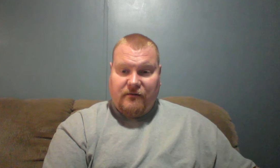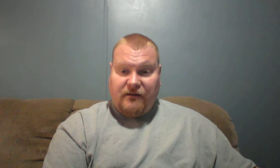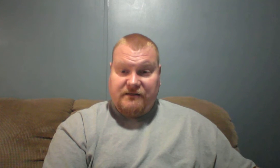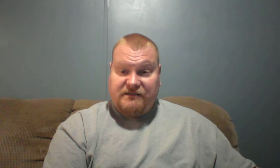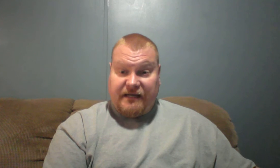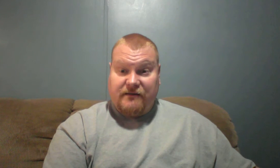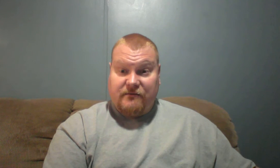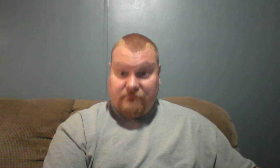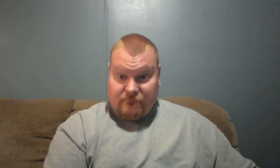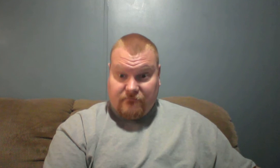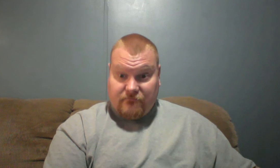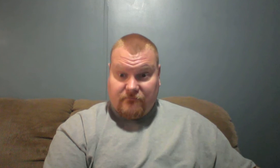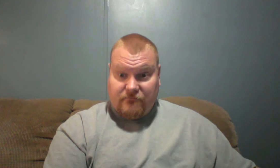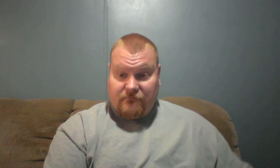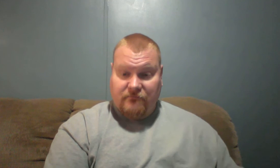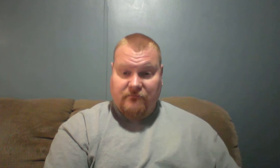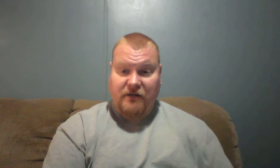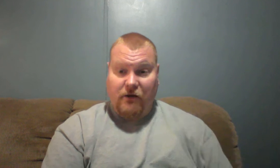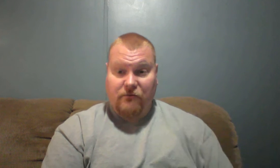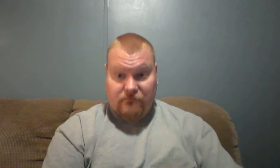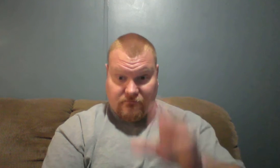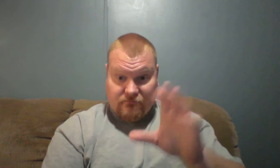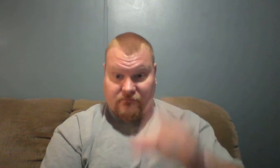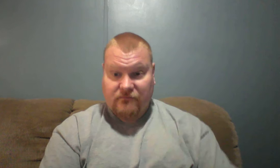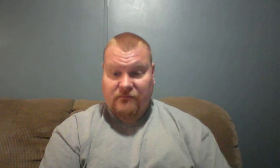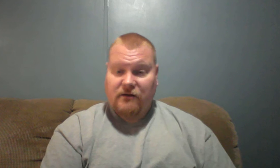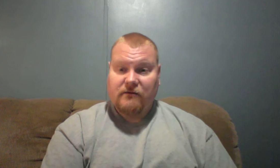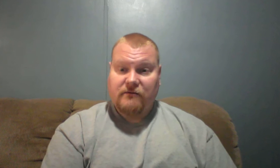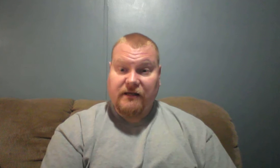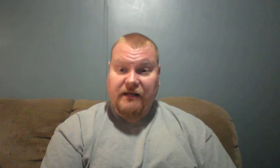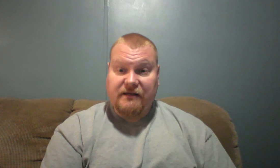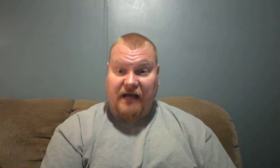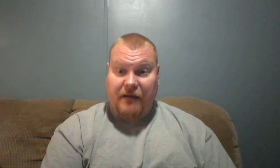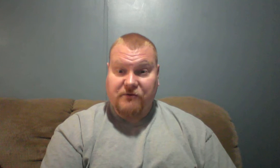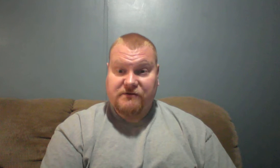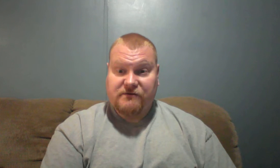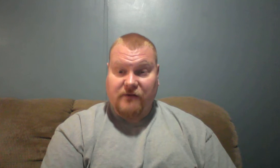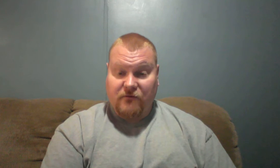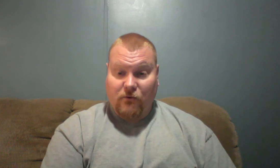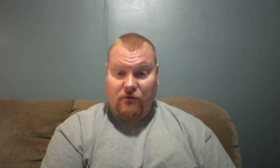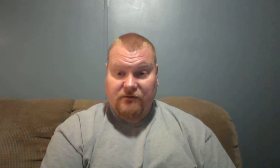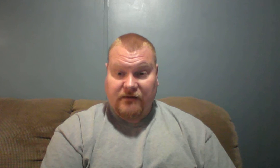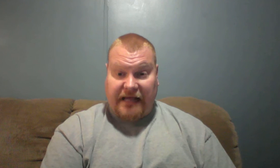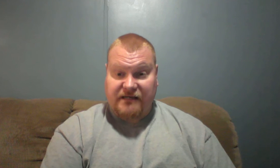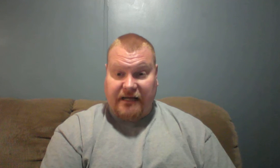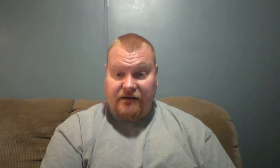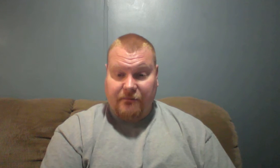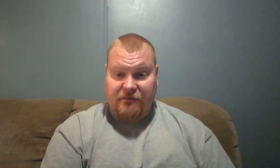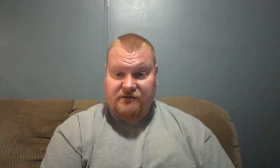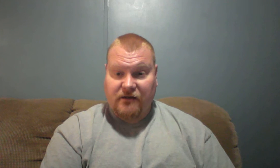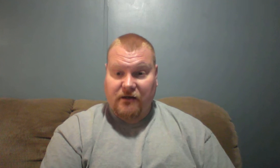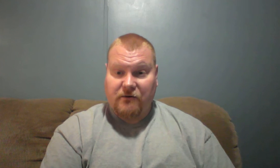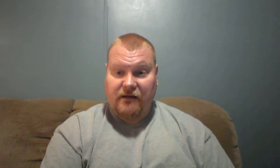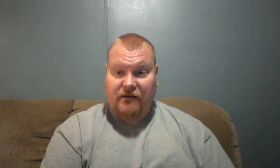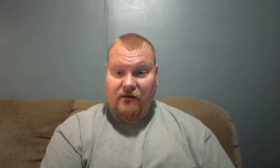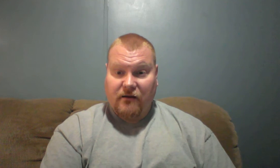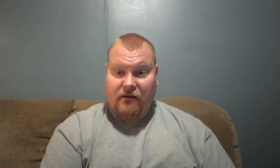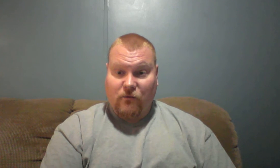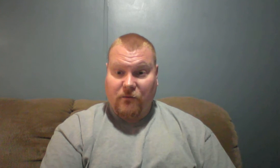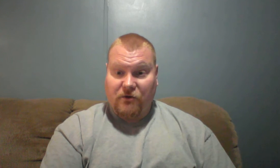Seeing, you know, the disciples of the Lord casting out demons. know, one person